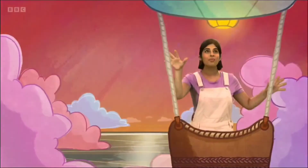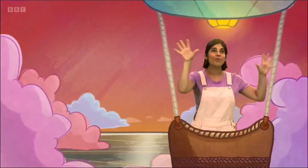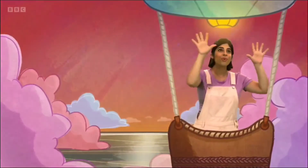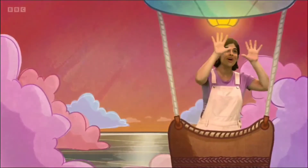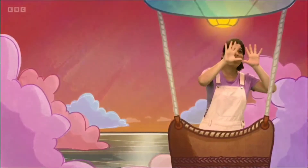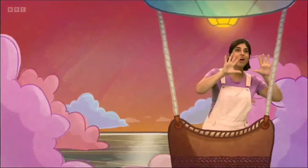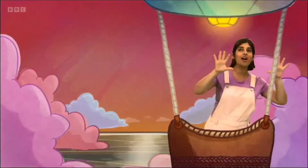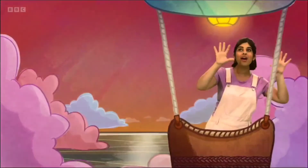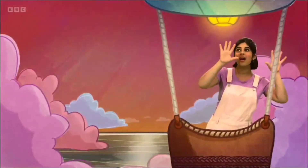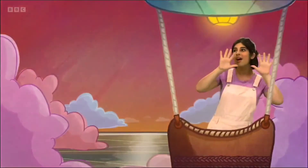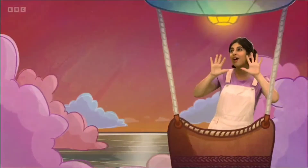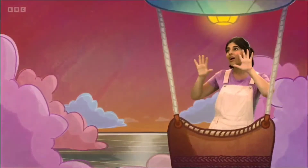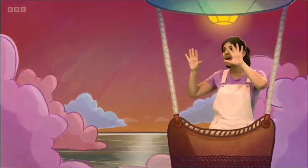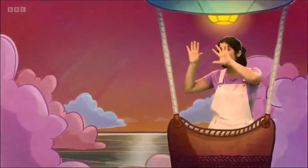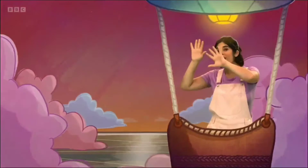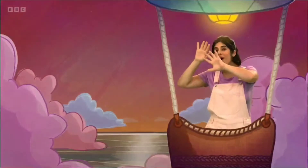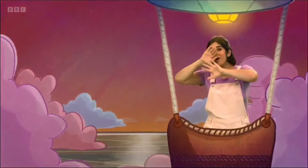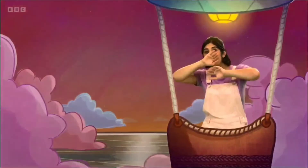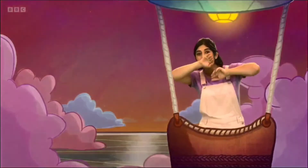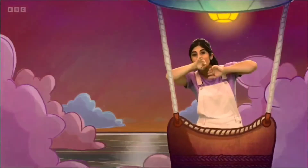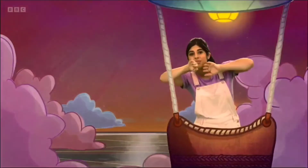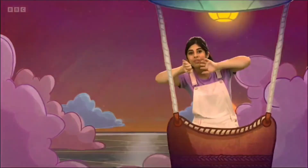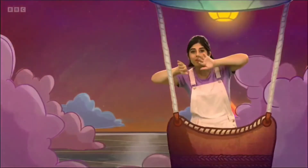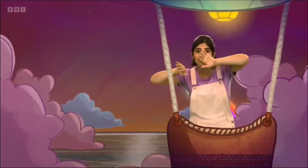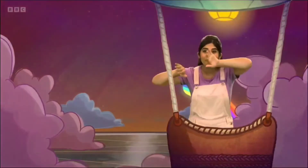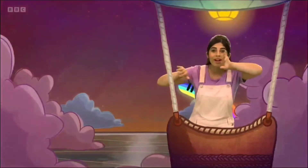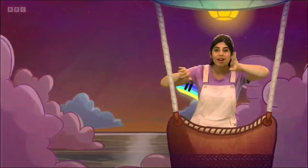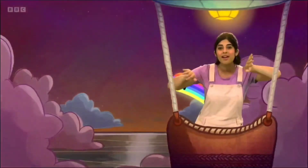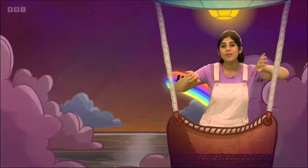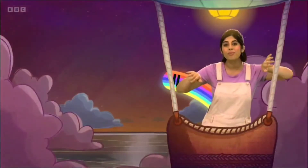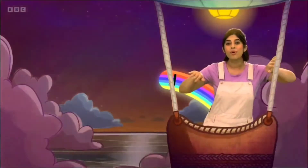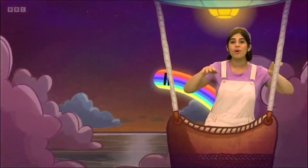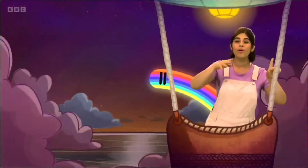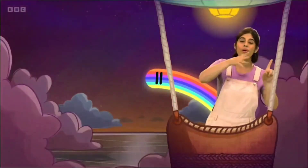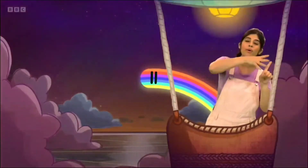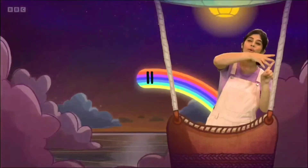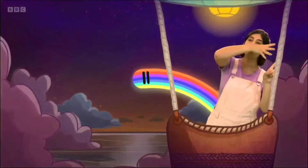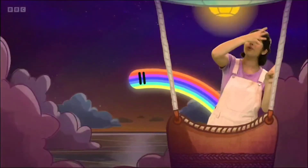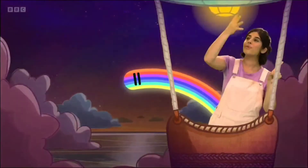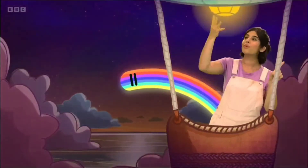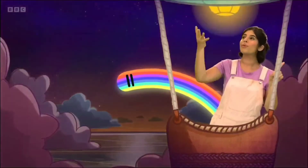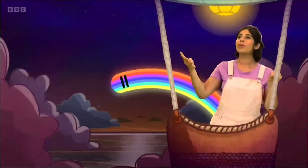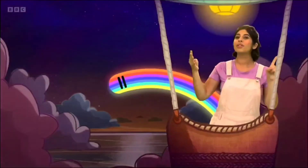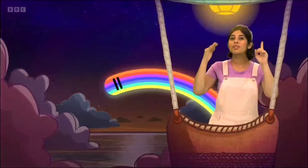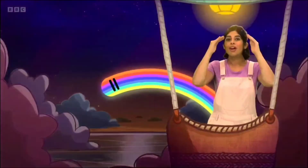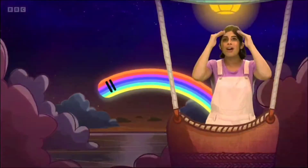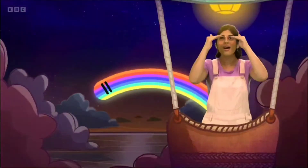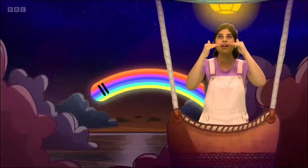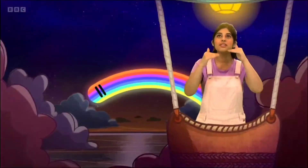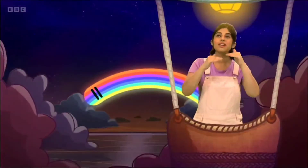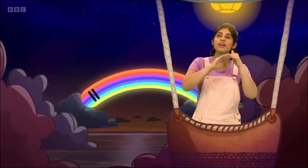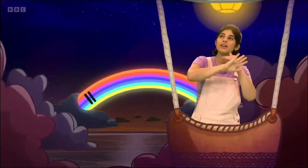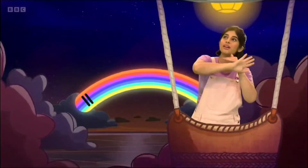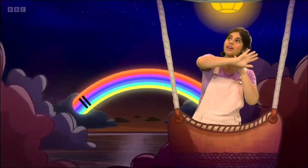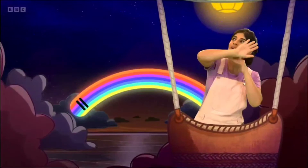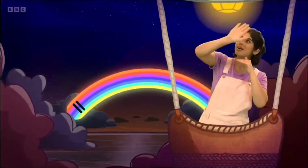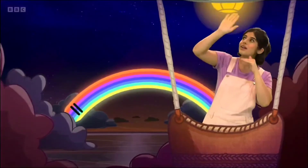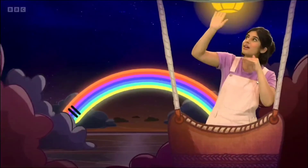Somewhere over the rainbow, skies are